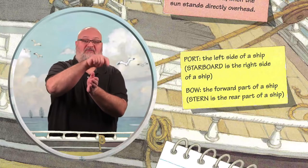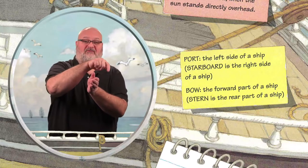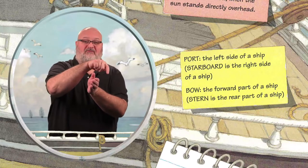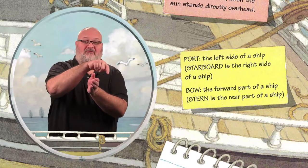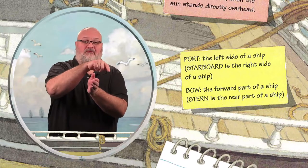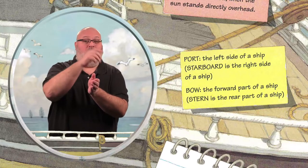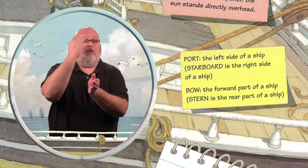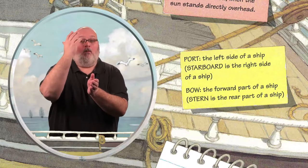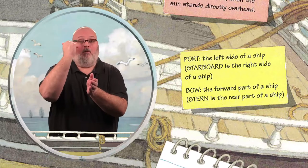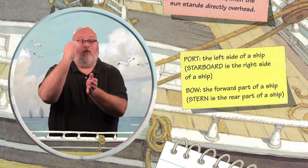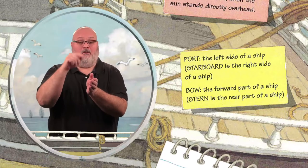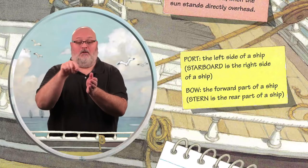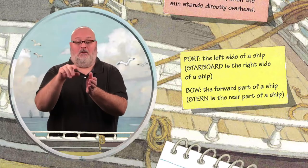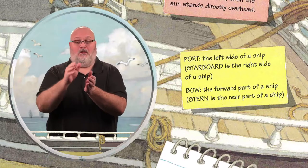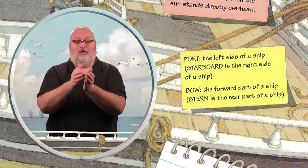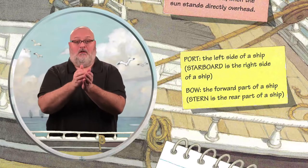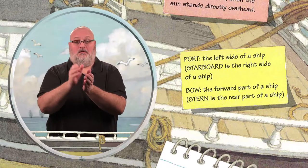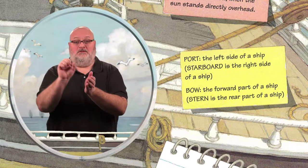The left side of the ship.